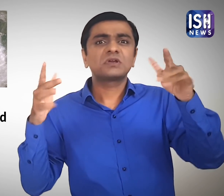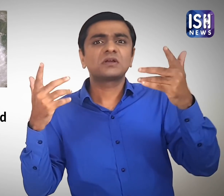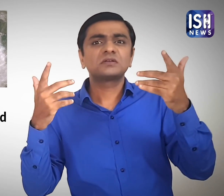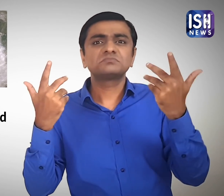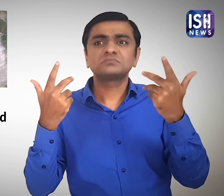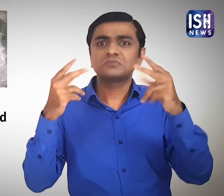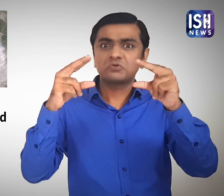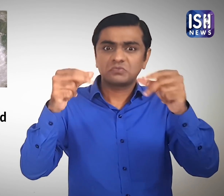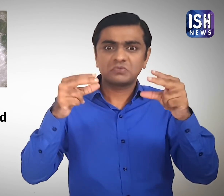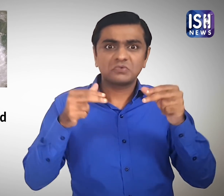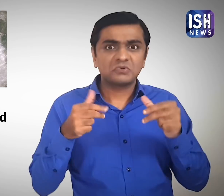rover went missing.